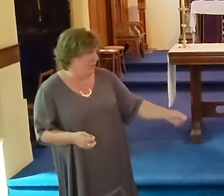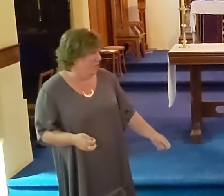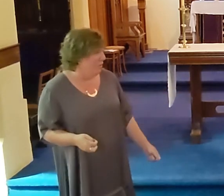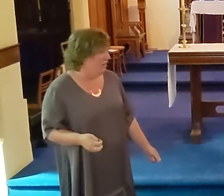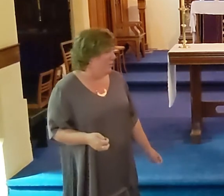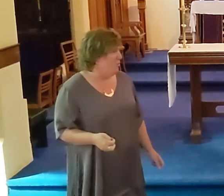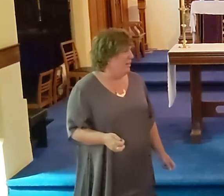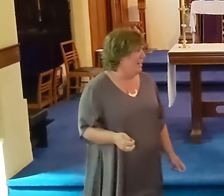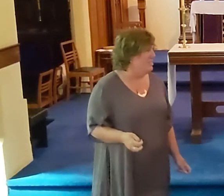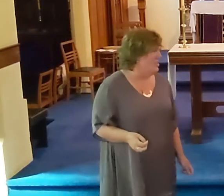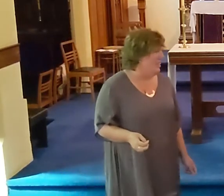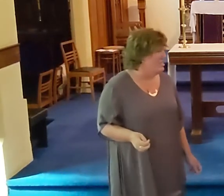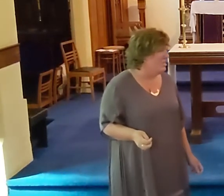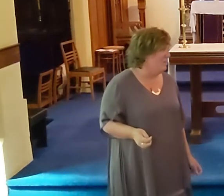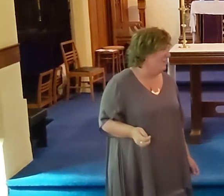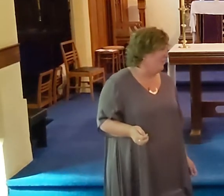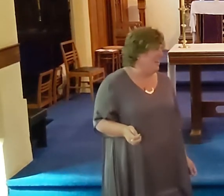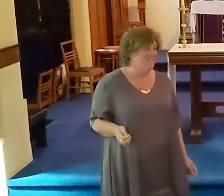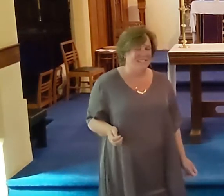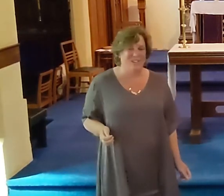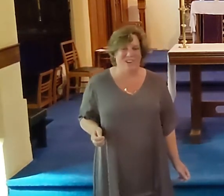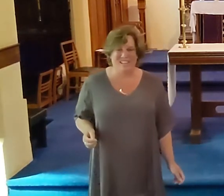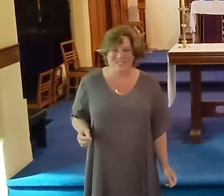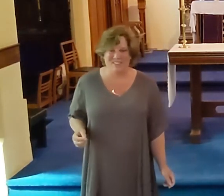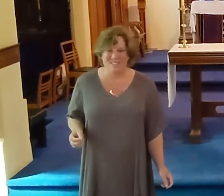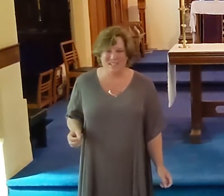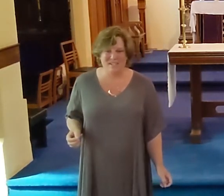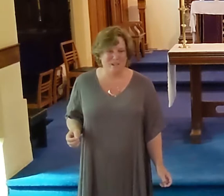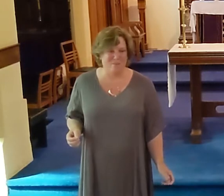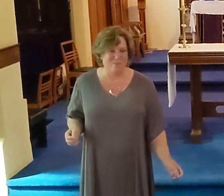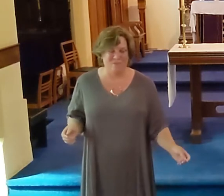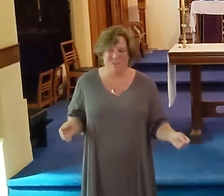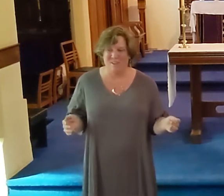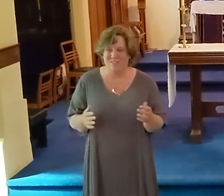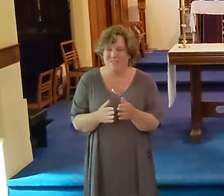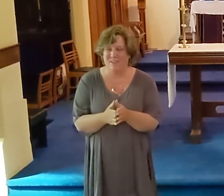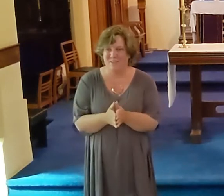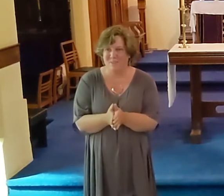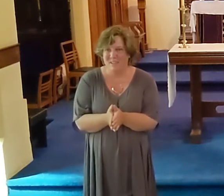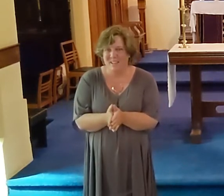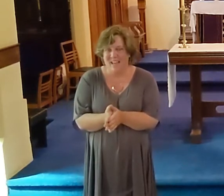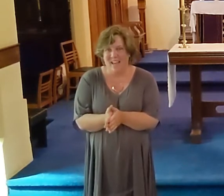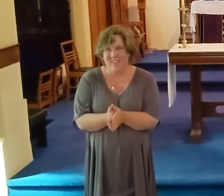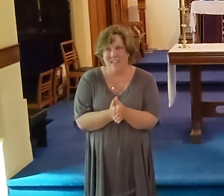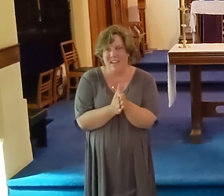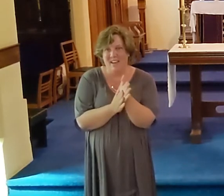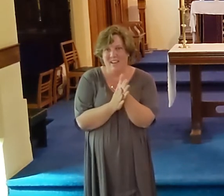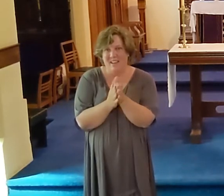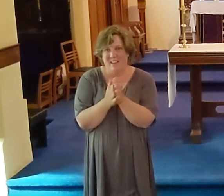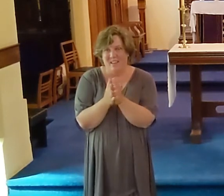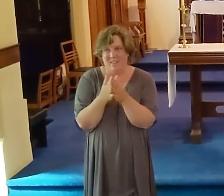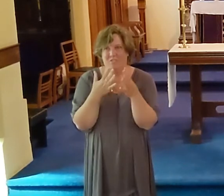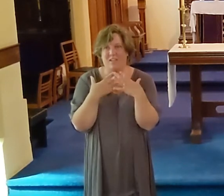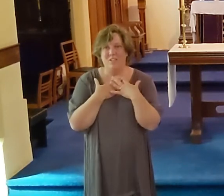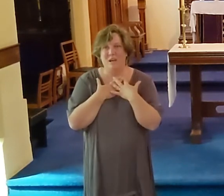you know, we work hard to do that, as two of us. I've never seen a choir do that with 20 people before. It was incredible. And then,